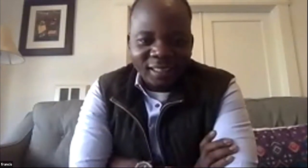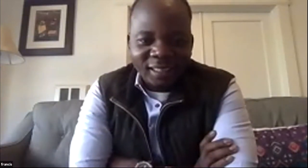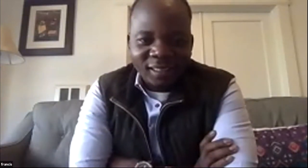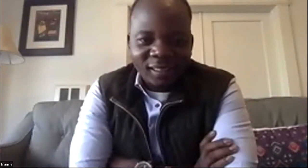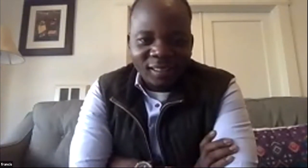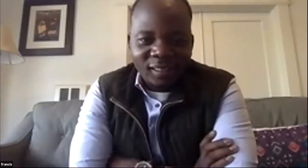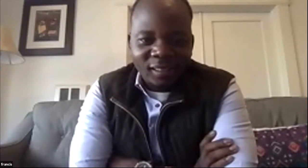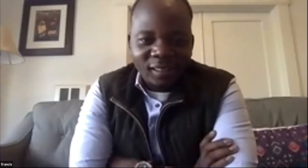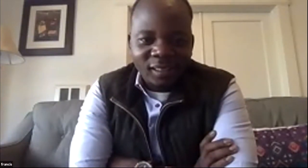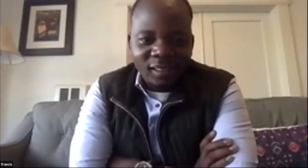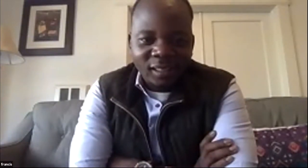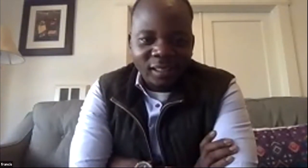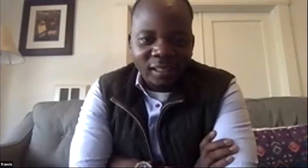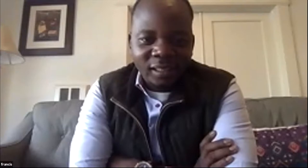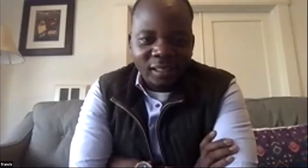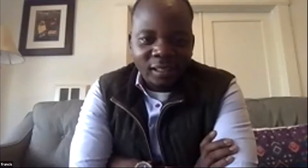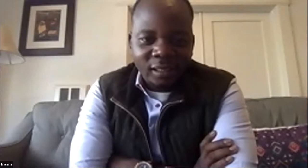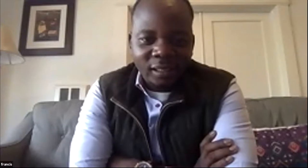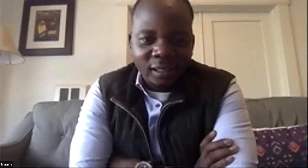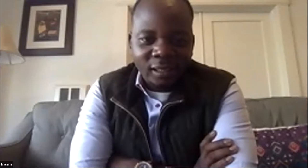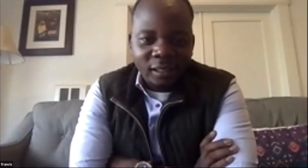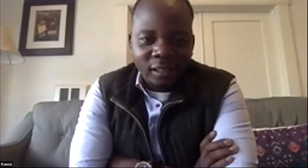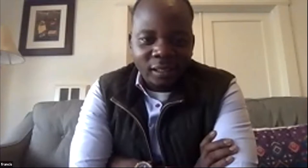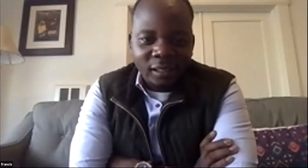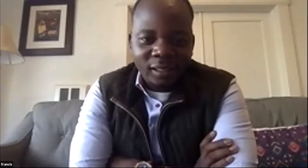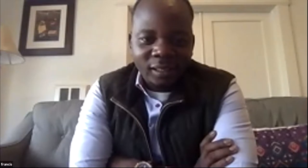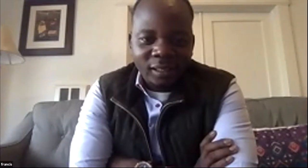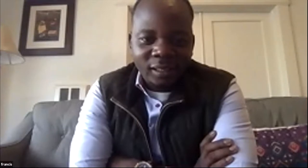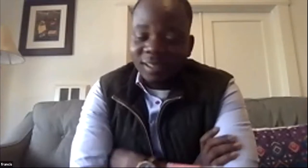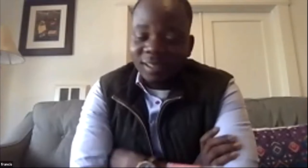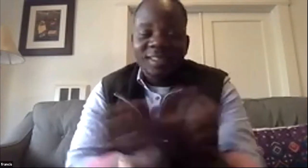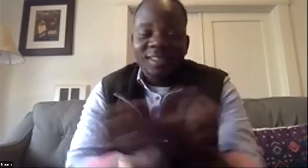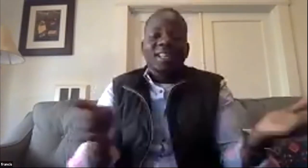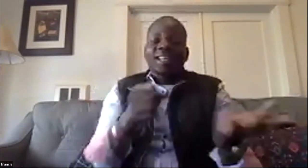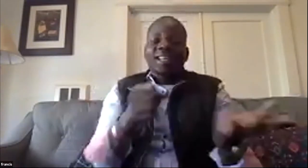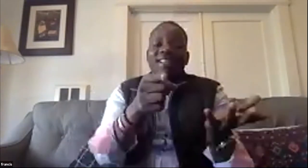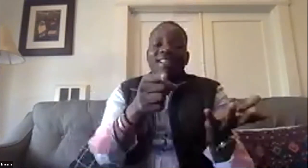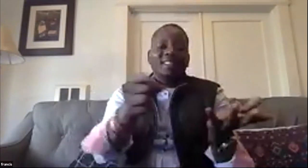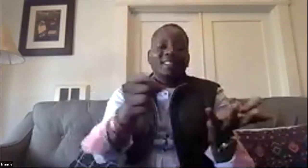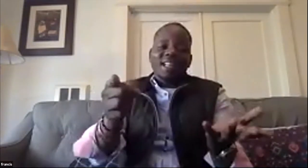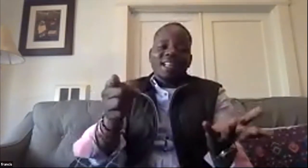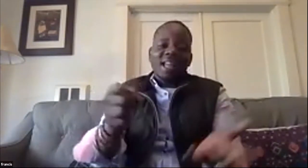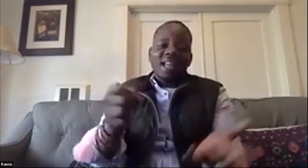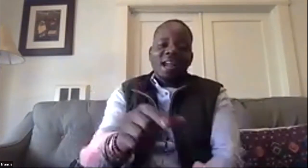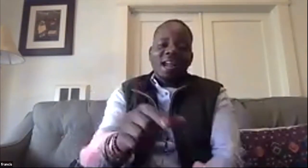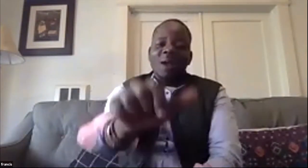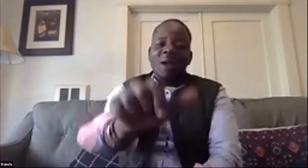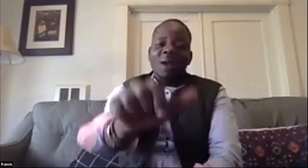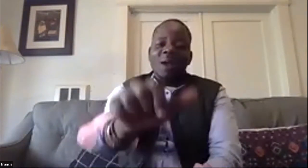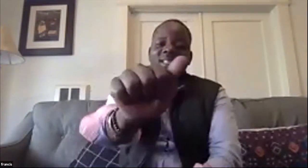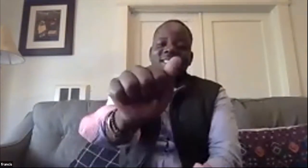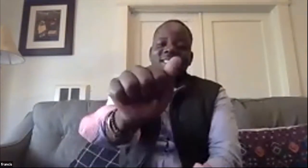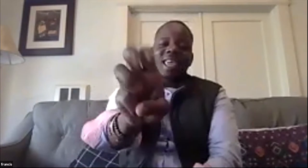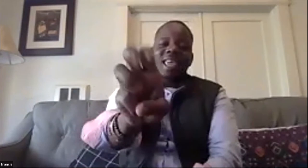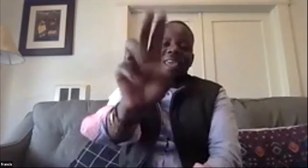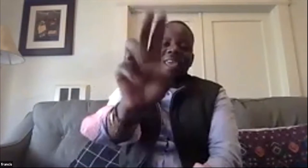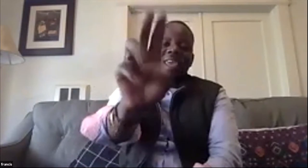that you want to consider over there natural birth now he says um he's saying yes you have